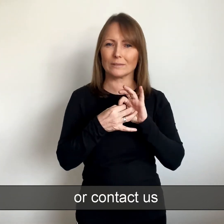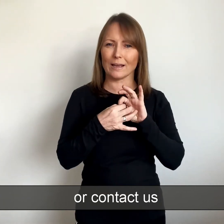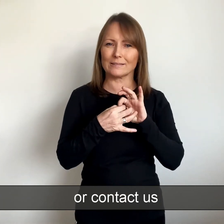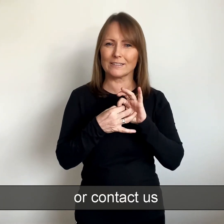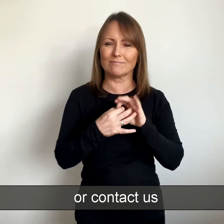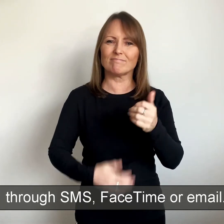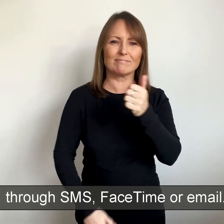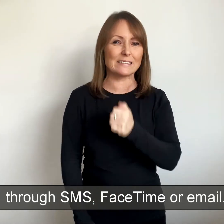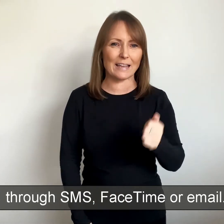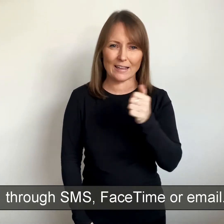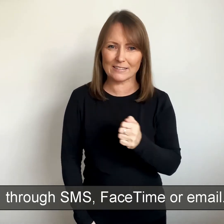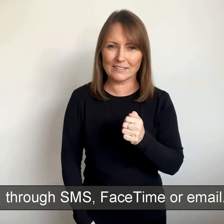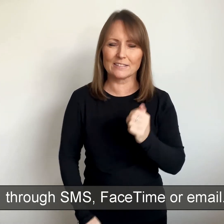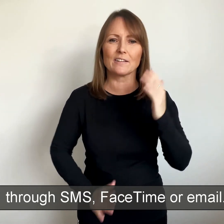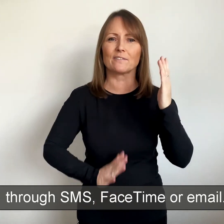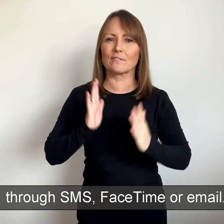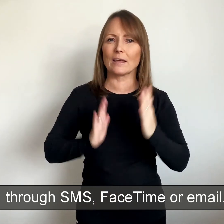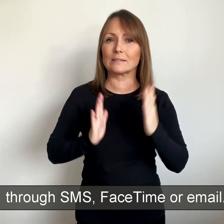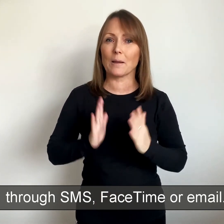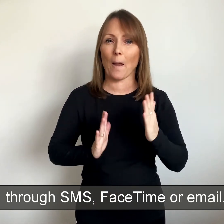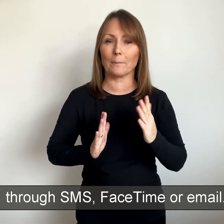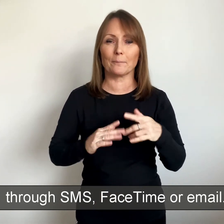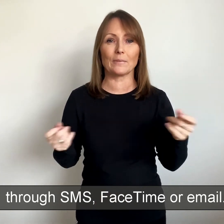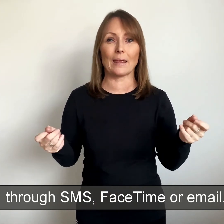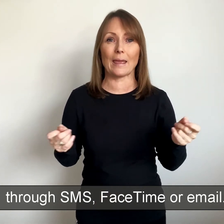through SMS, FaceTime or email.